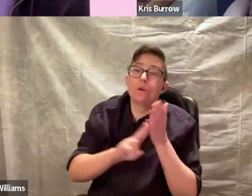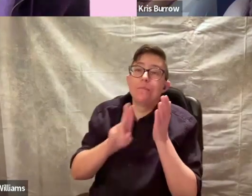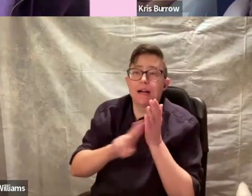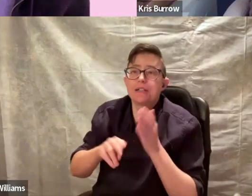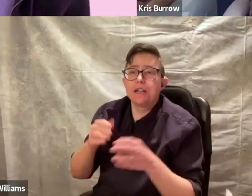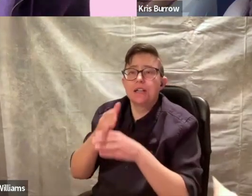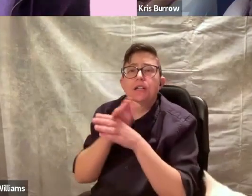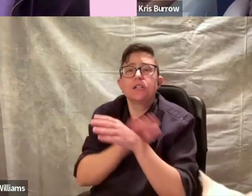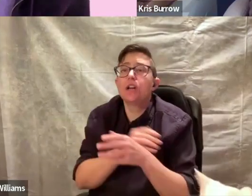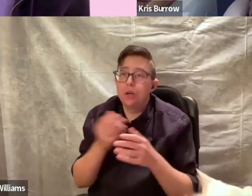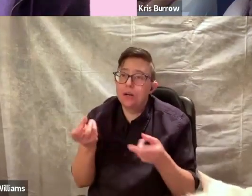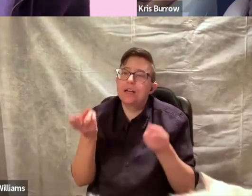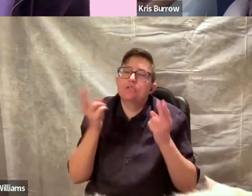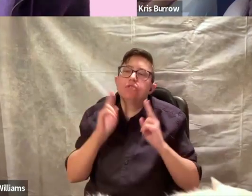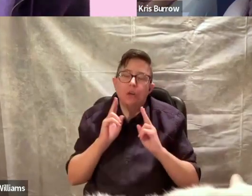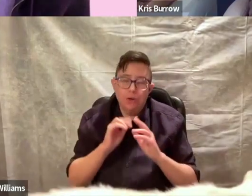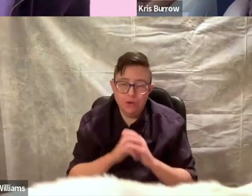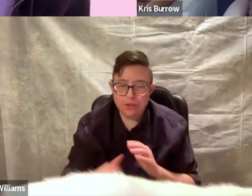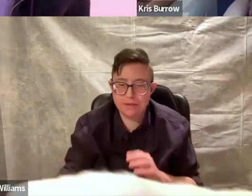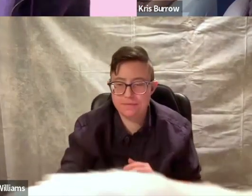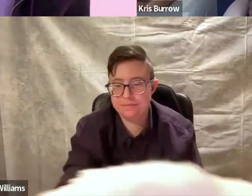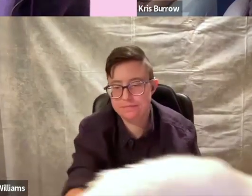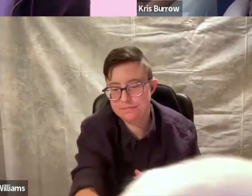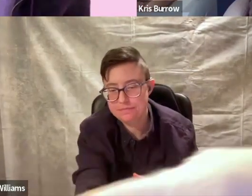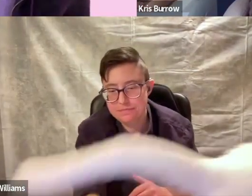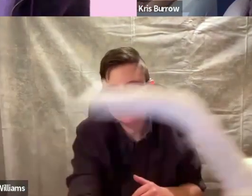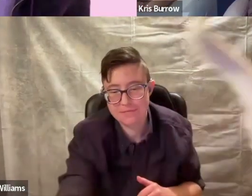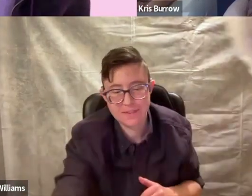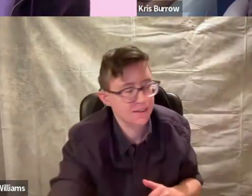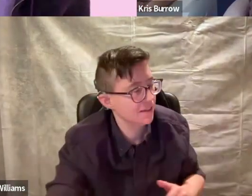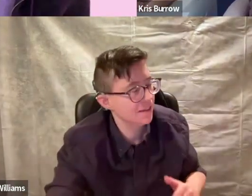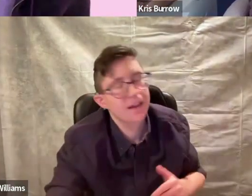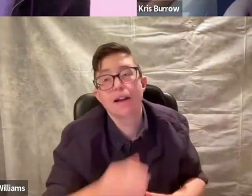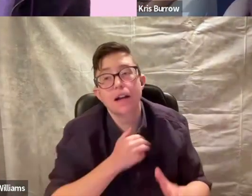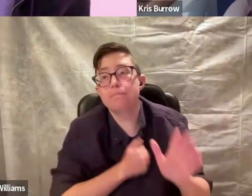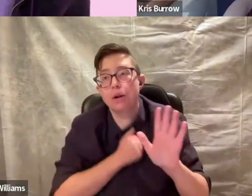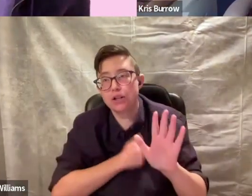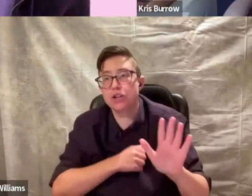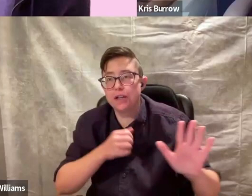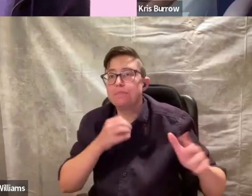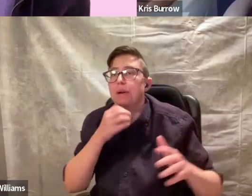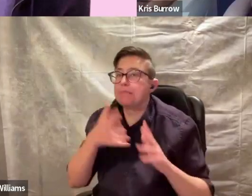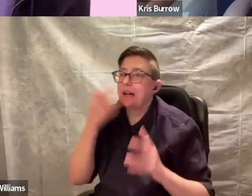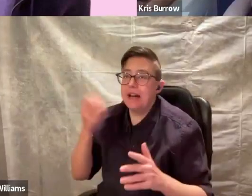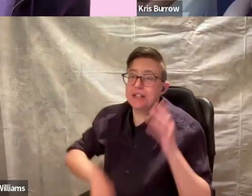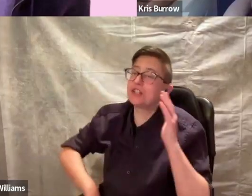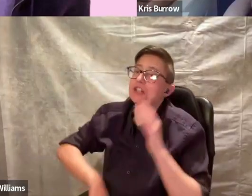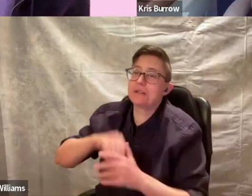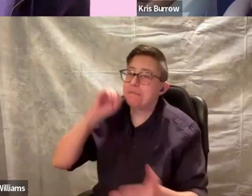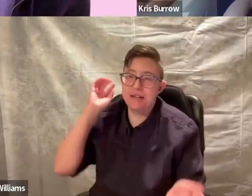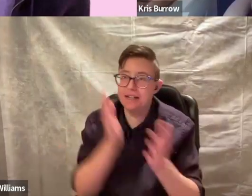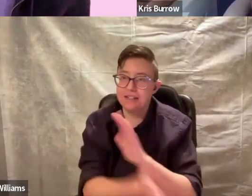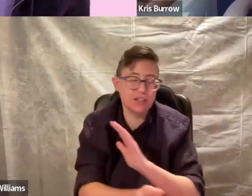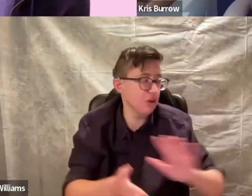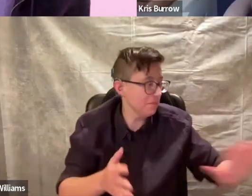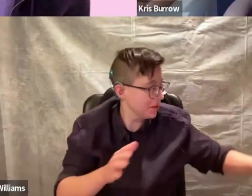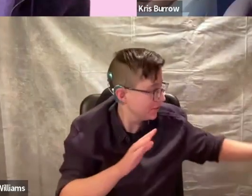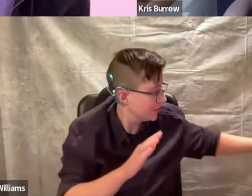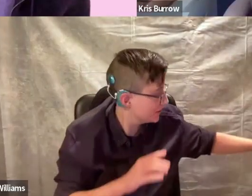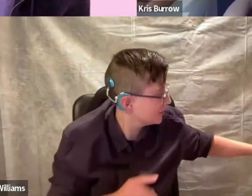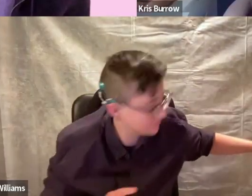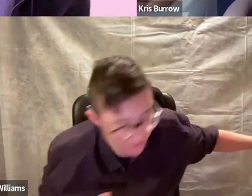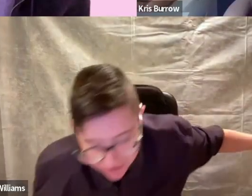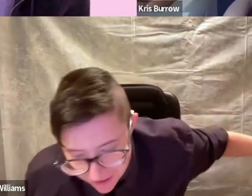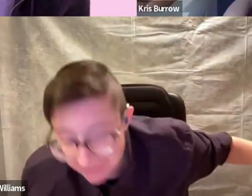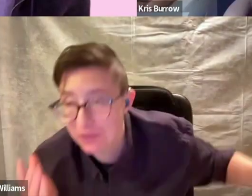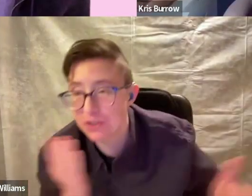So, normality slowly returned. And I apologise because my cat has just completely disrupted